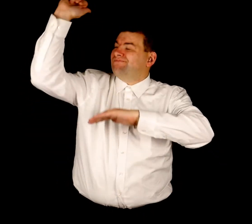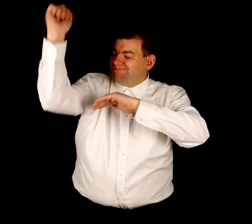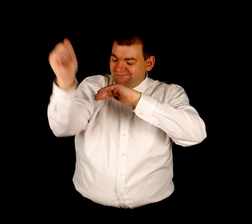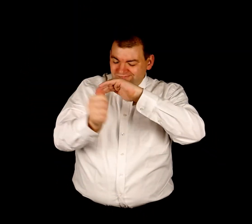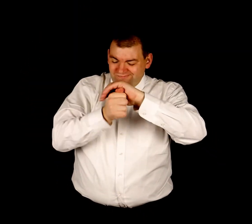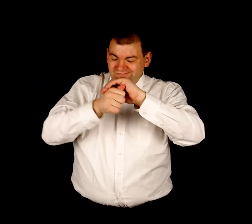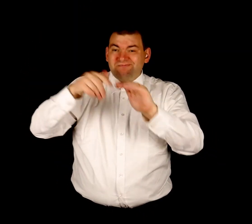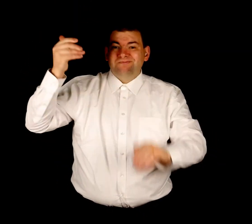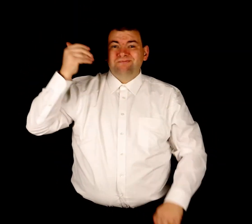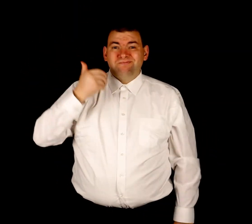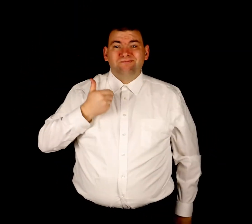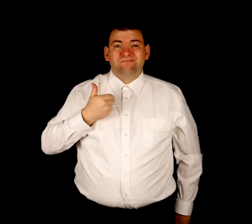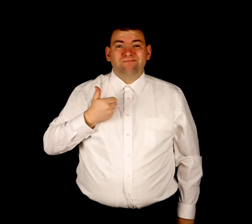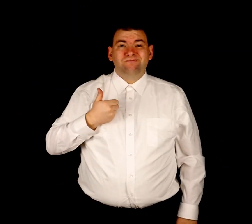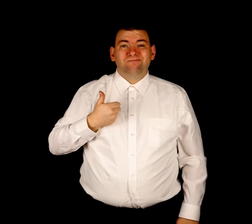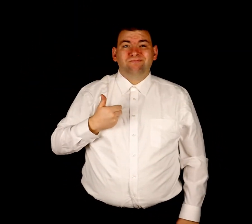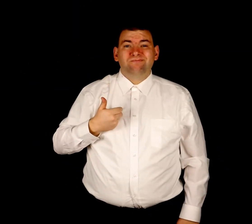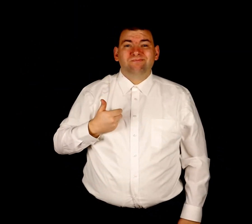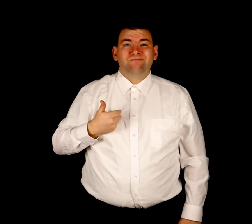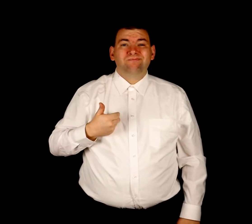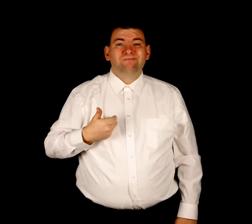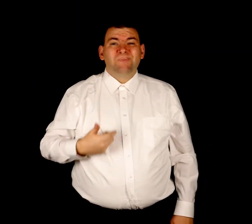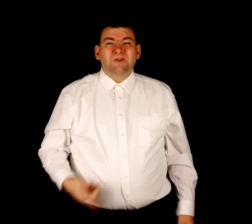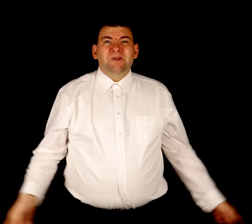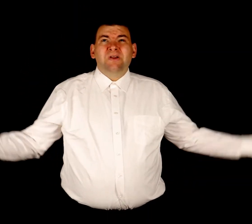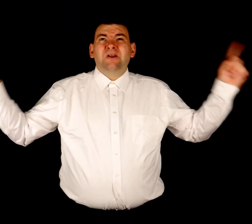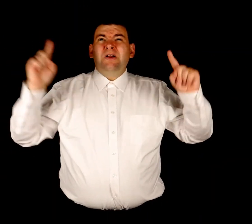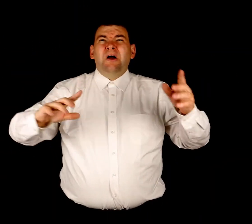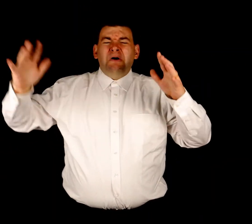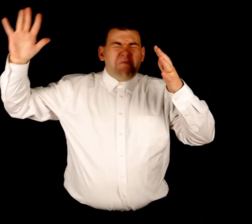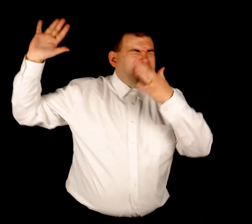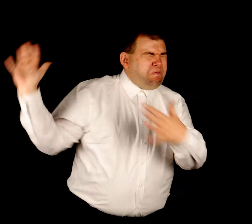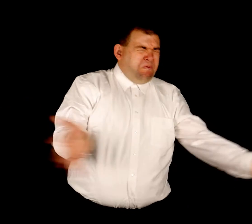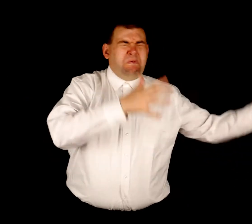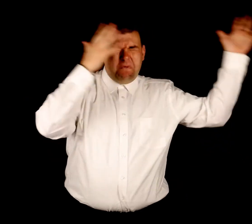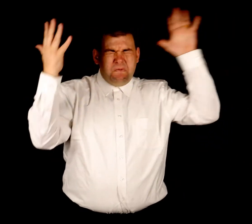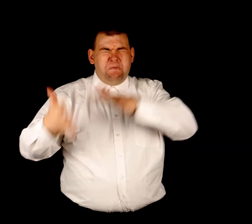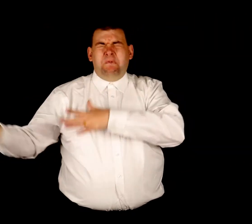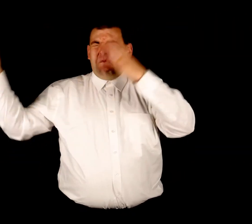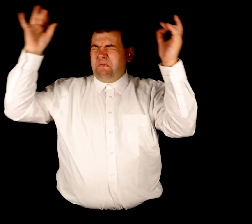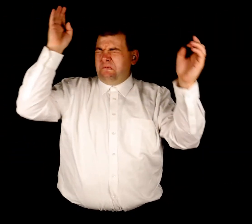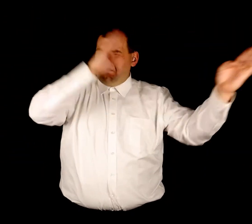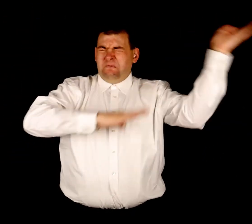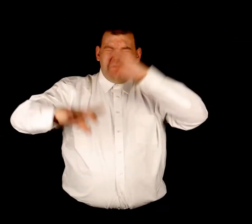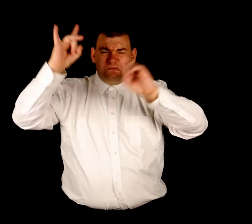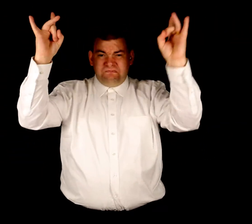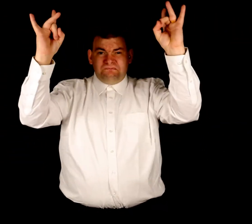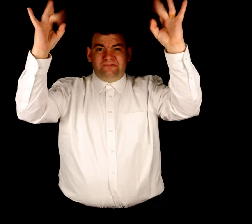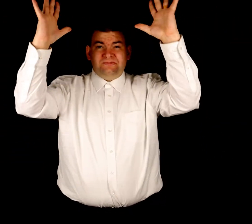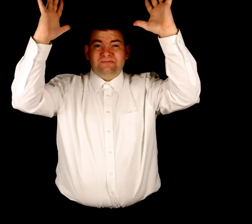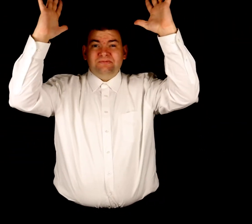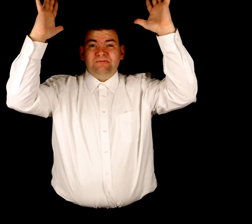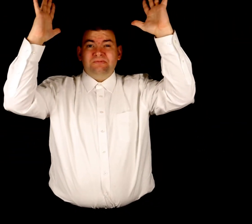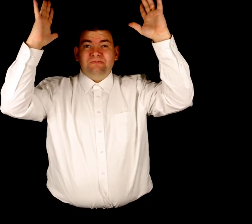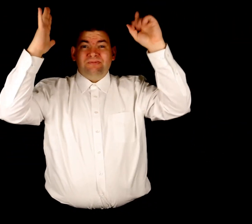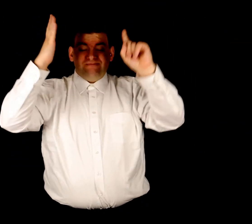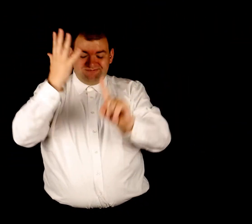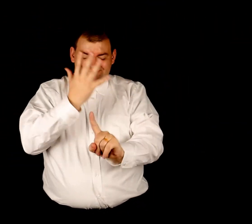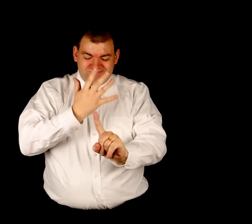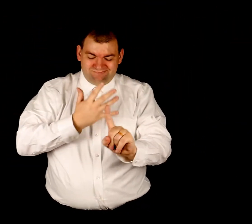hide me When winds of danger Around